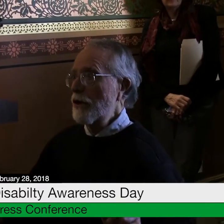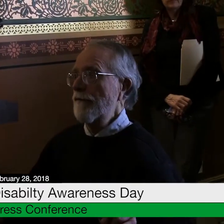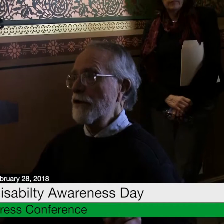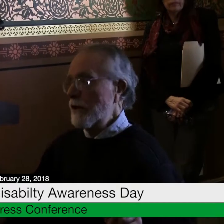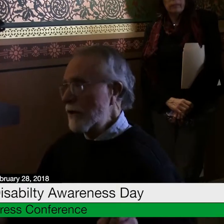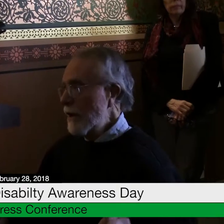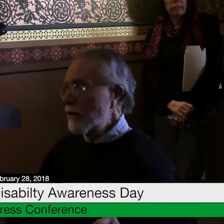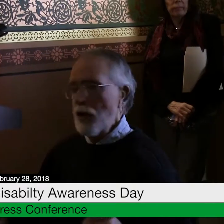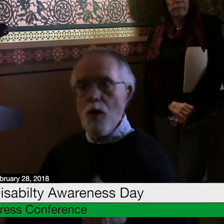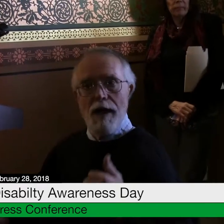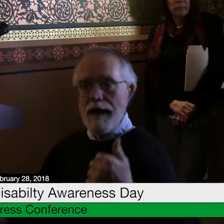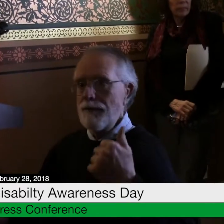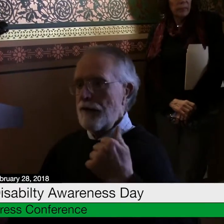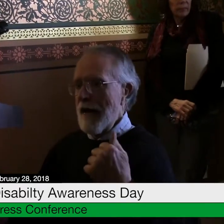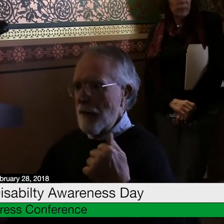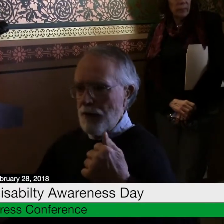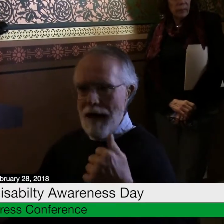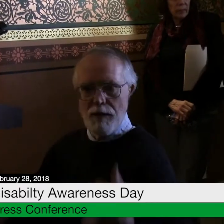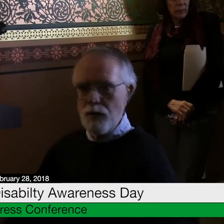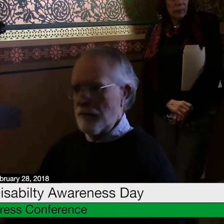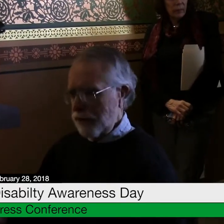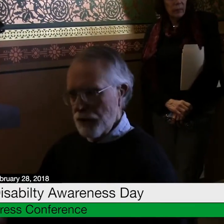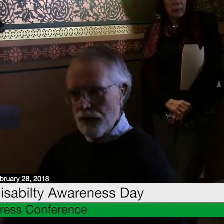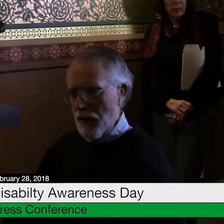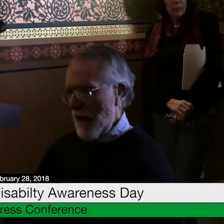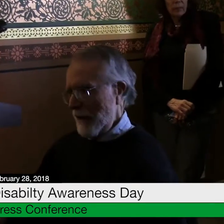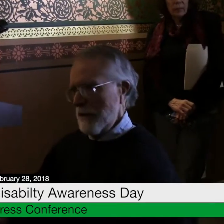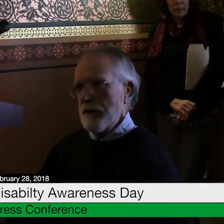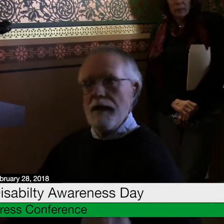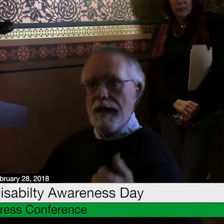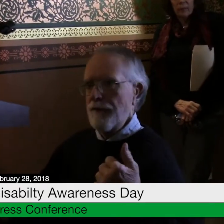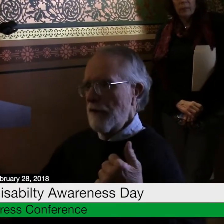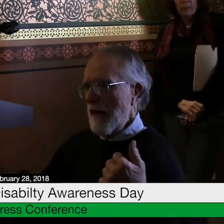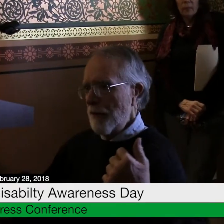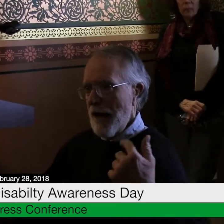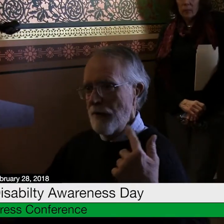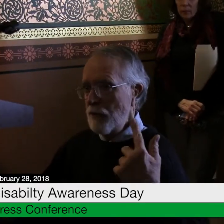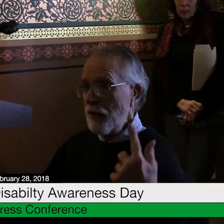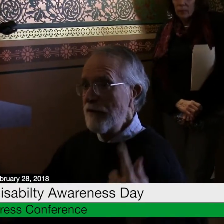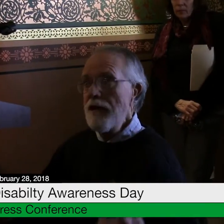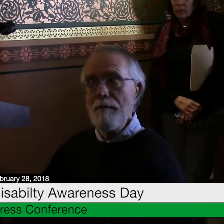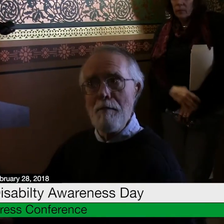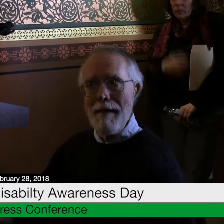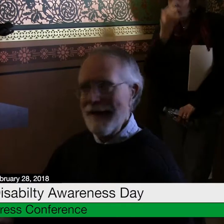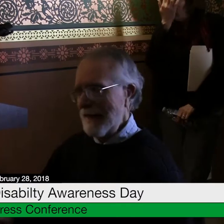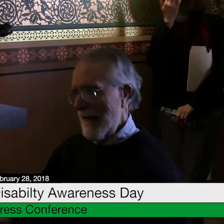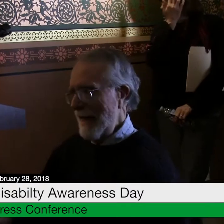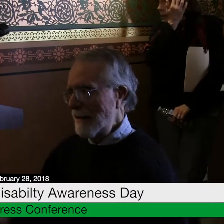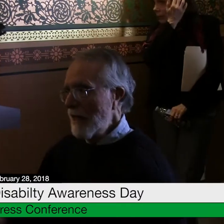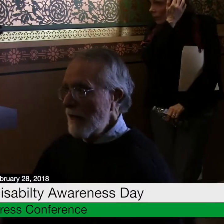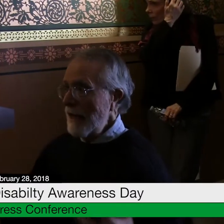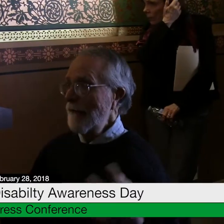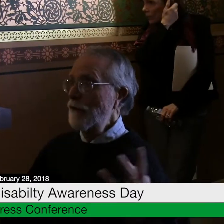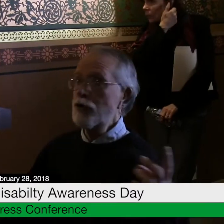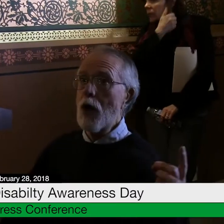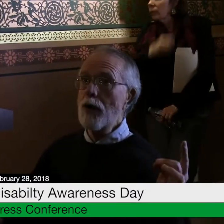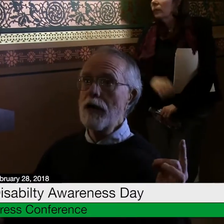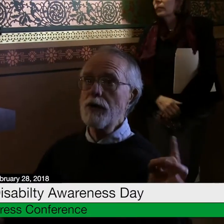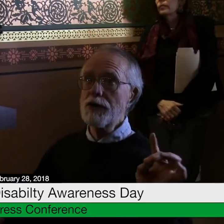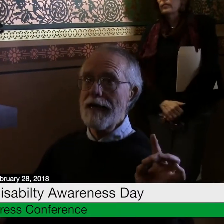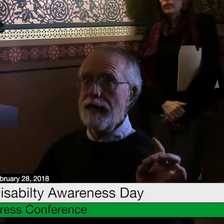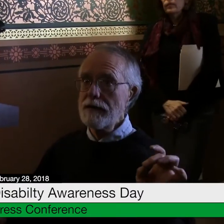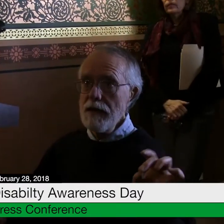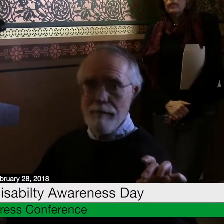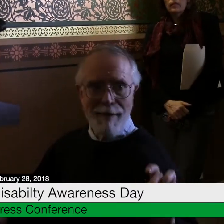services. So if you've got a problem with Blue Cross, if you've got a problem with Medicaid, if you